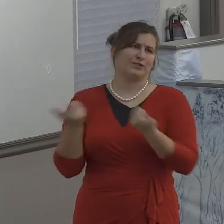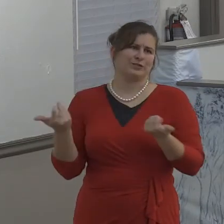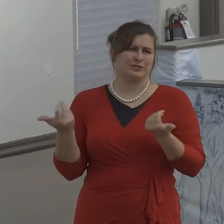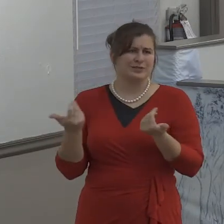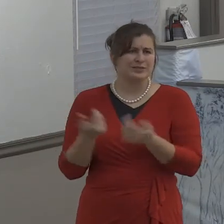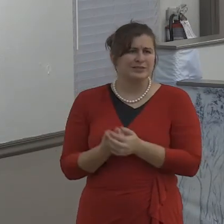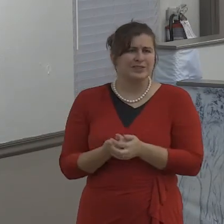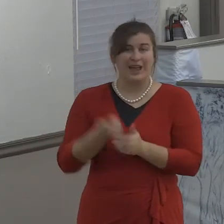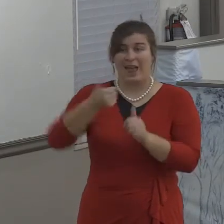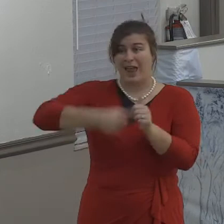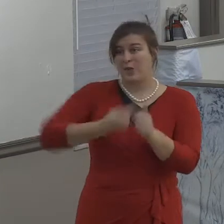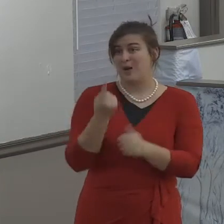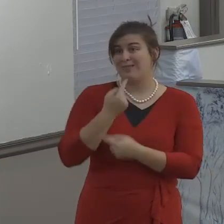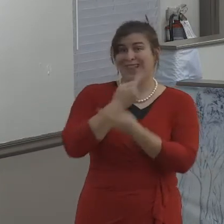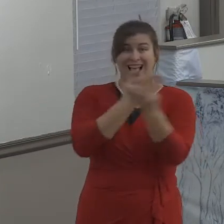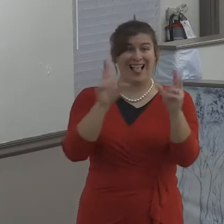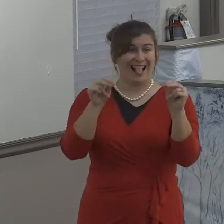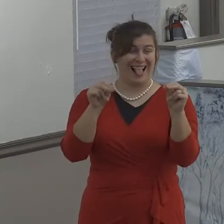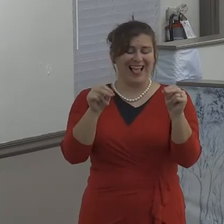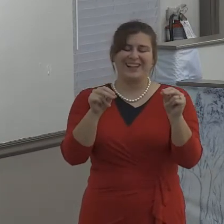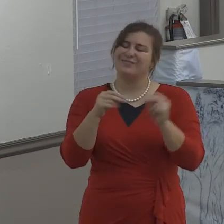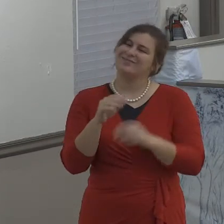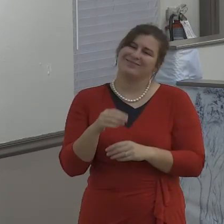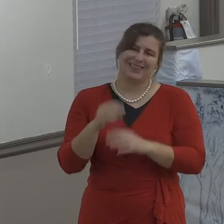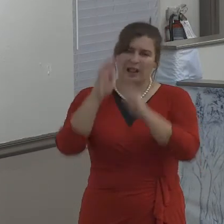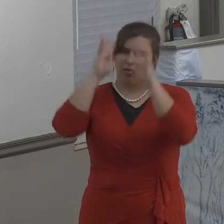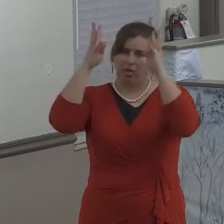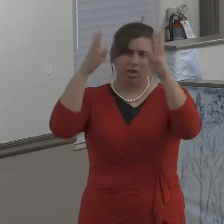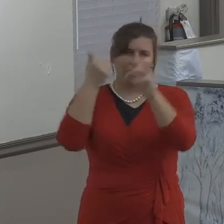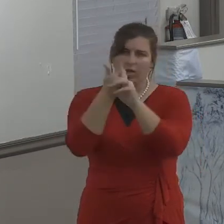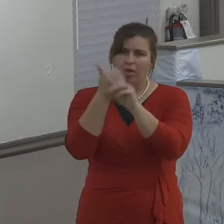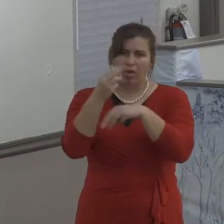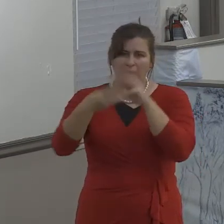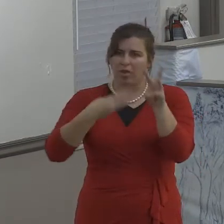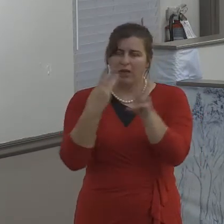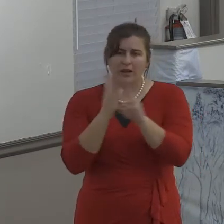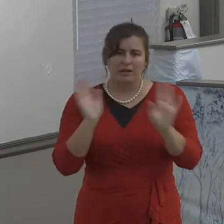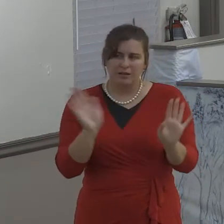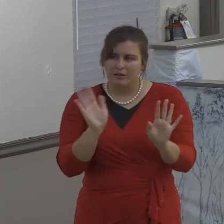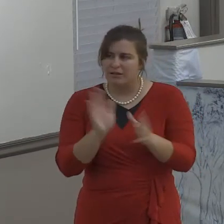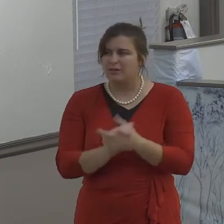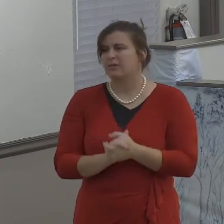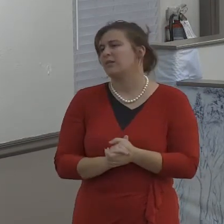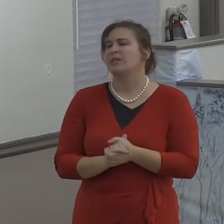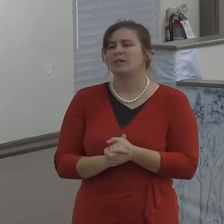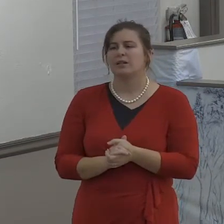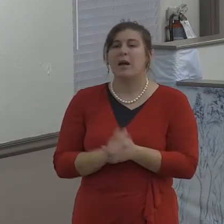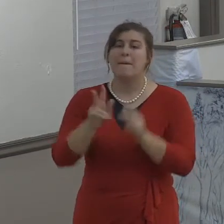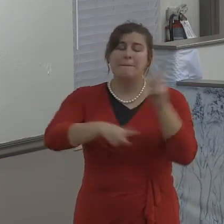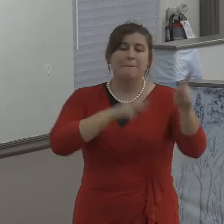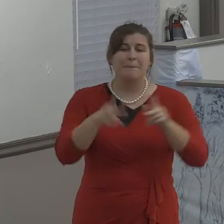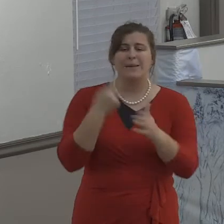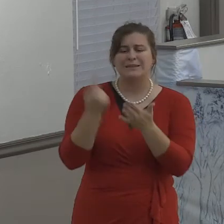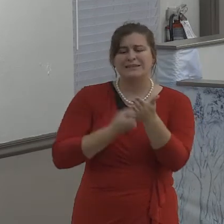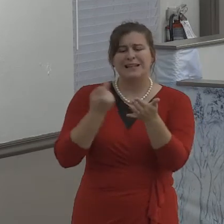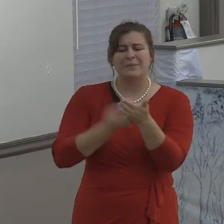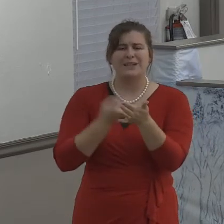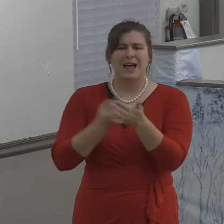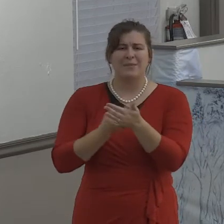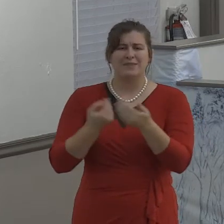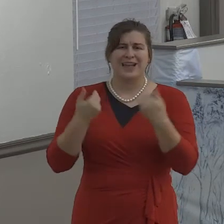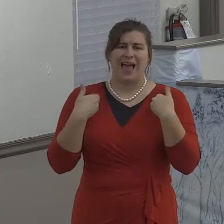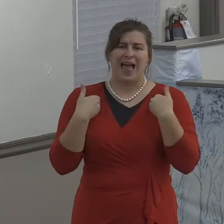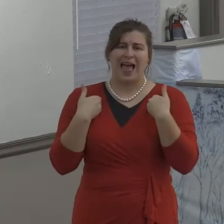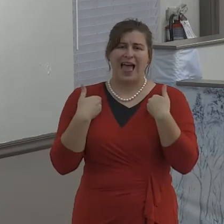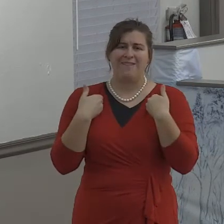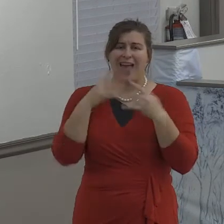Little idiosyncrasies that, that, that, that we as spouses put up with. And that's